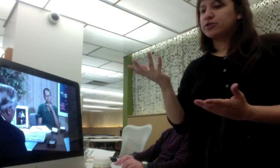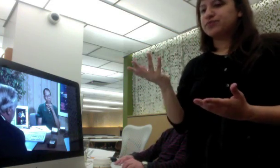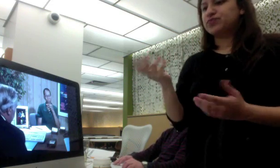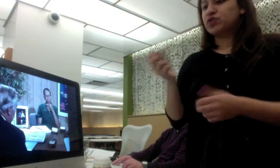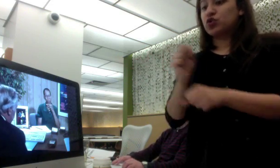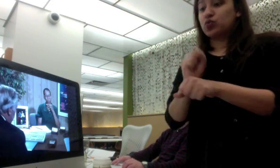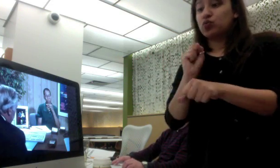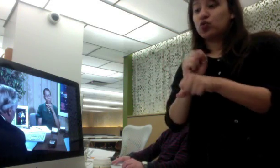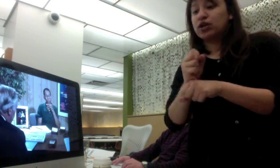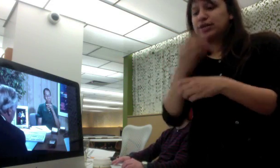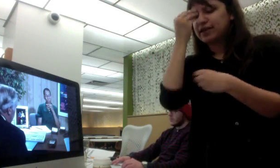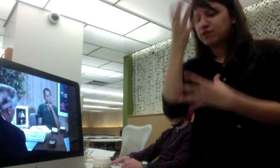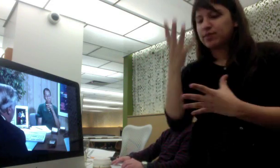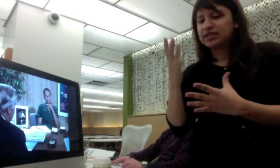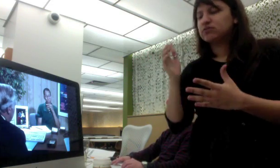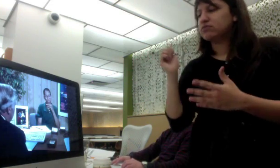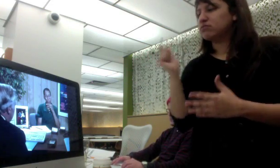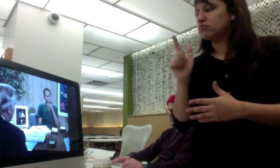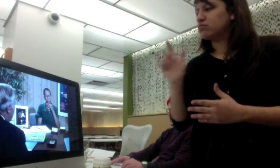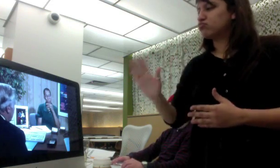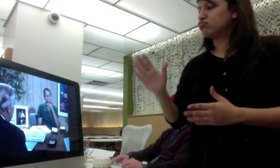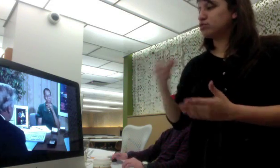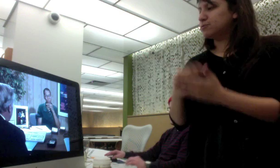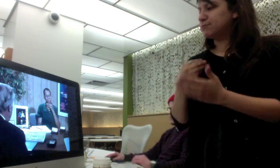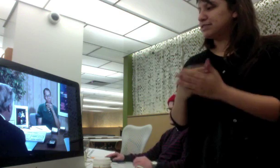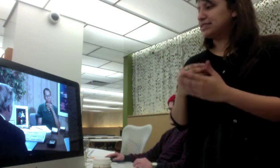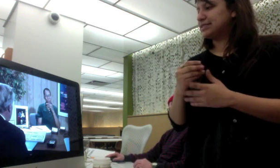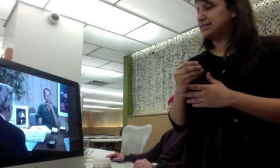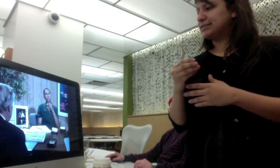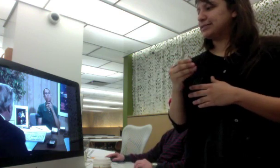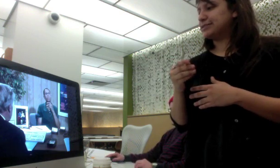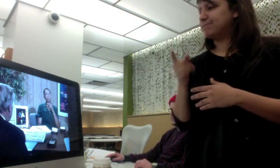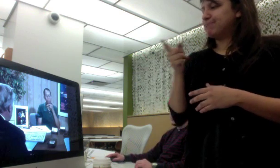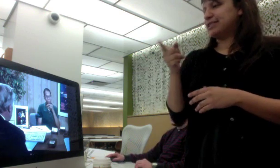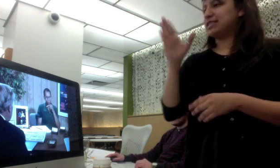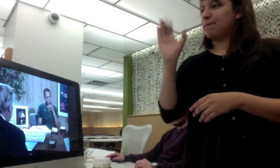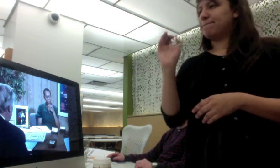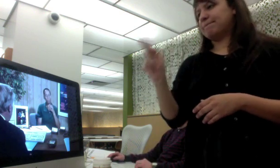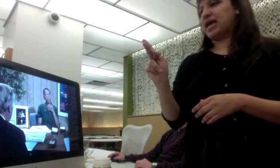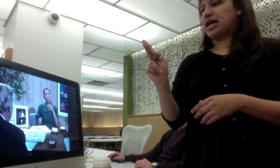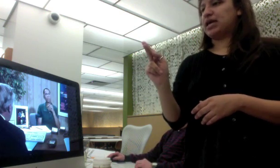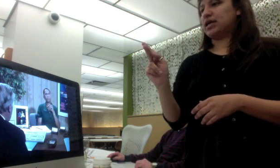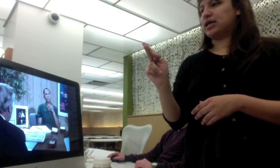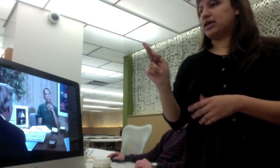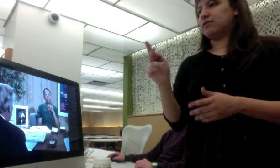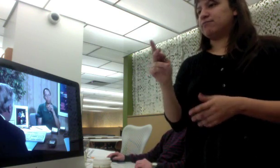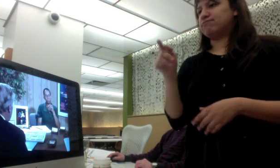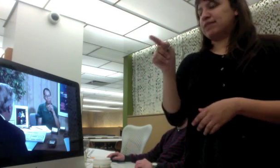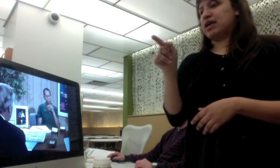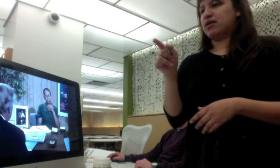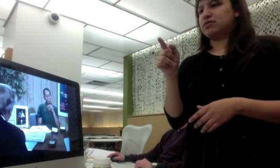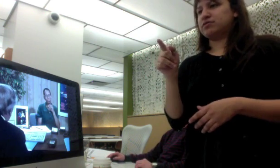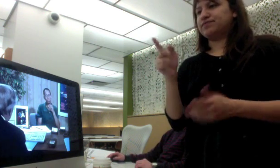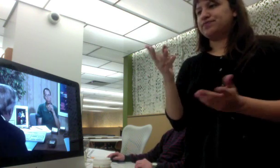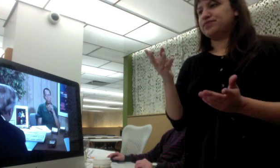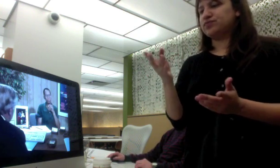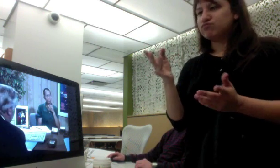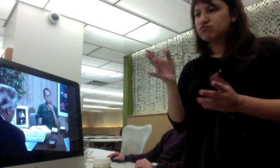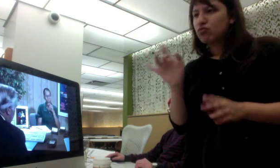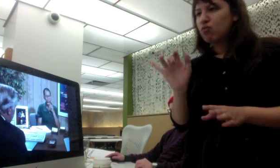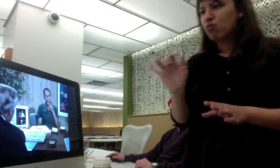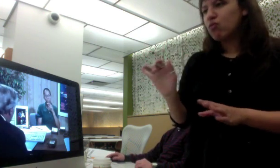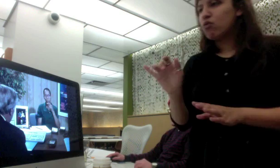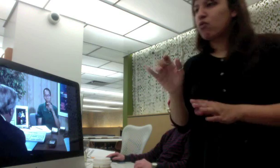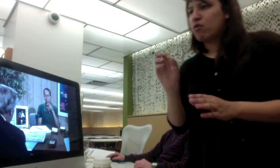bank account they'll they'll also verify